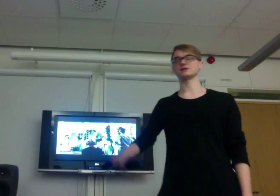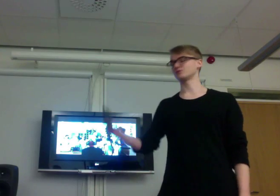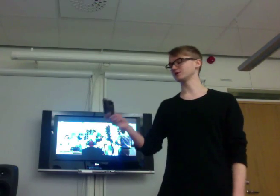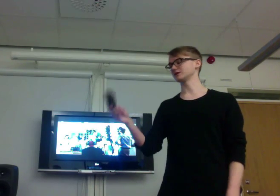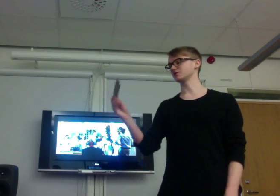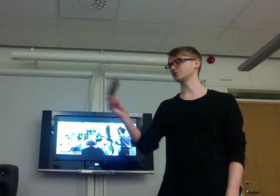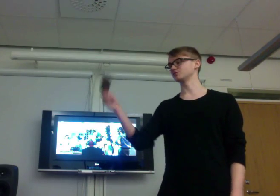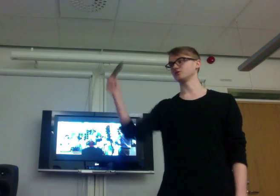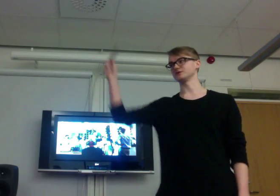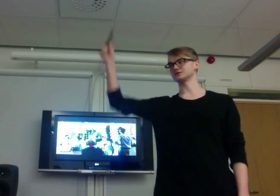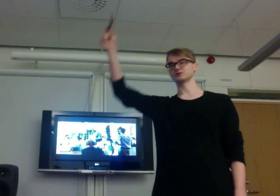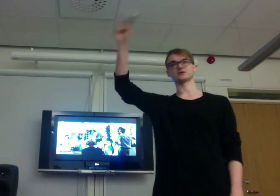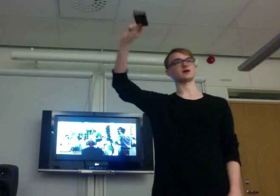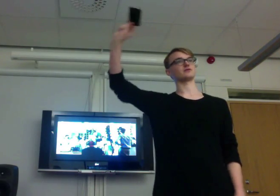really good movies with an iPhone.